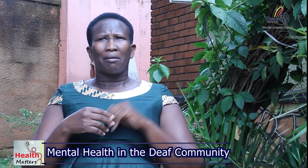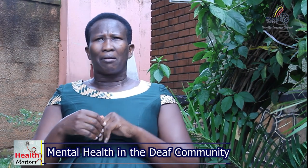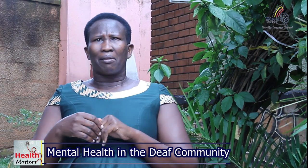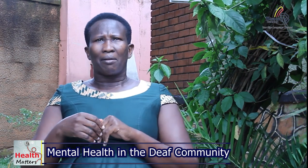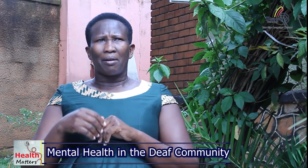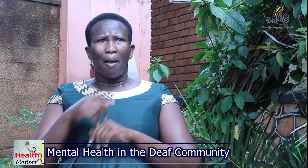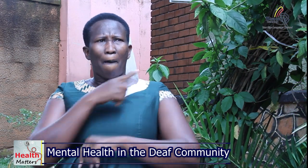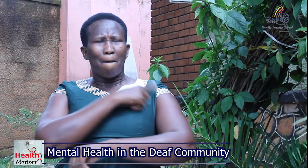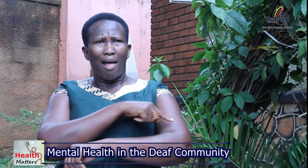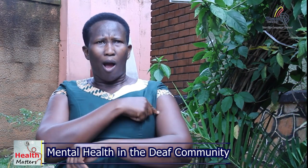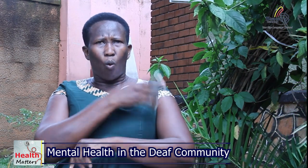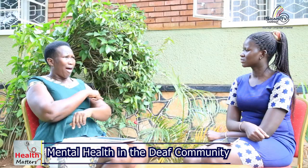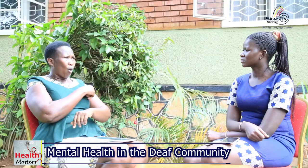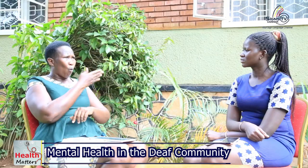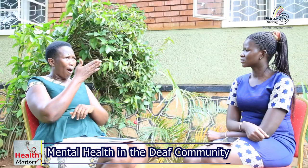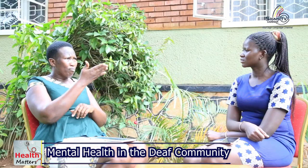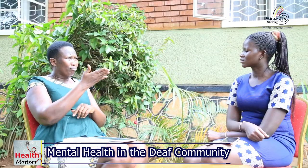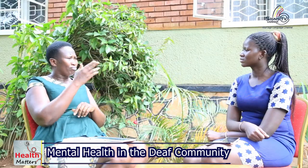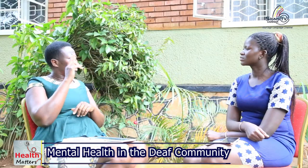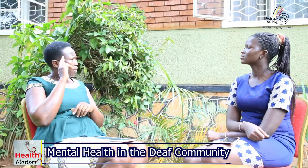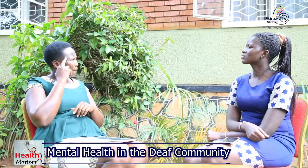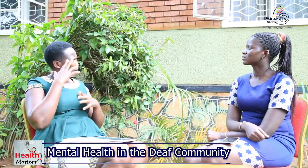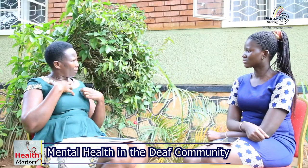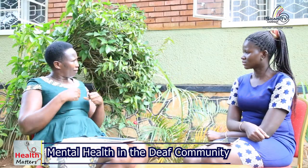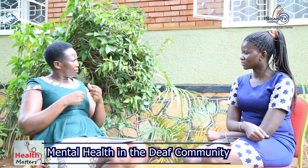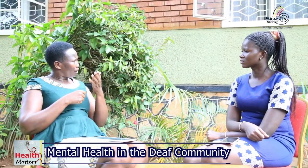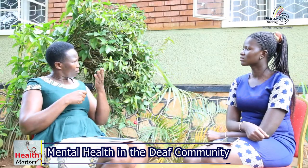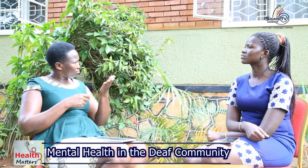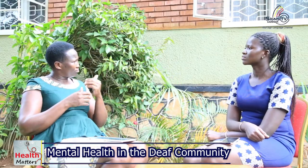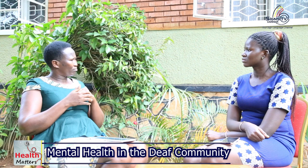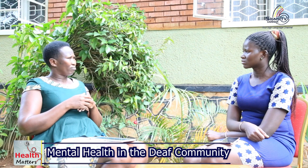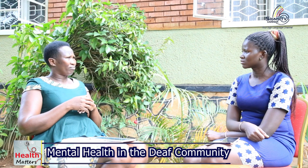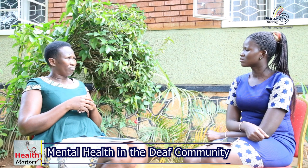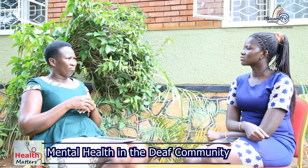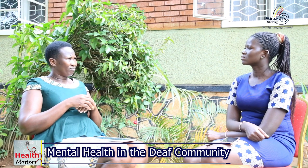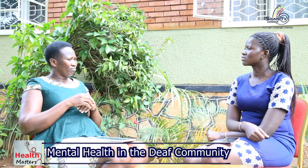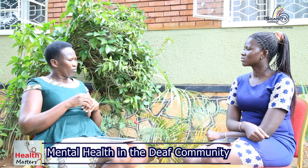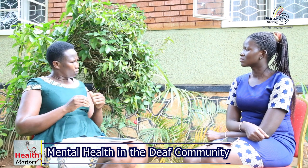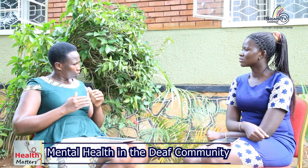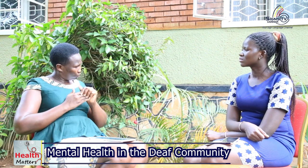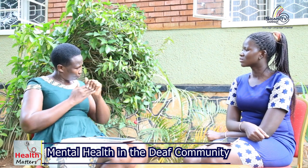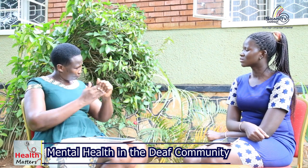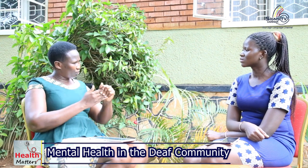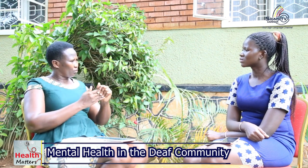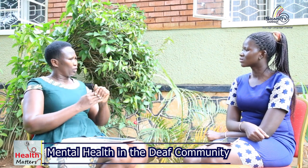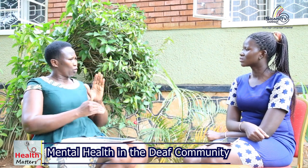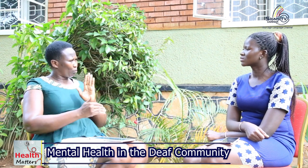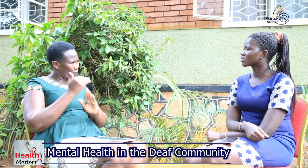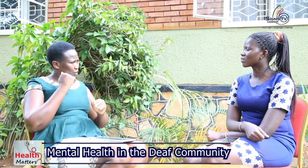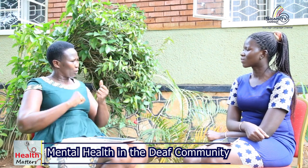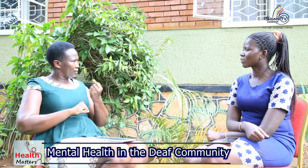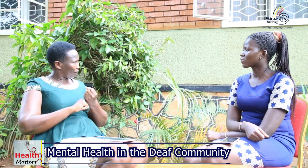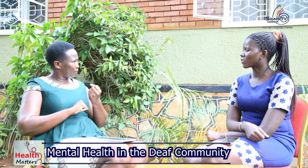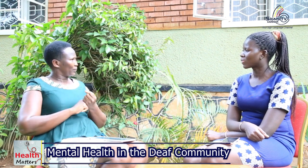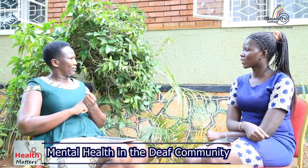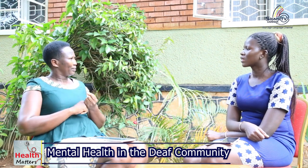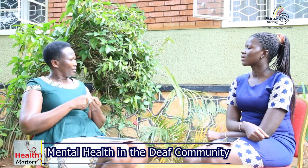to hospital yes in mulago we have mental health in mulago you can go with this person